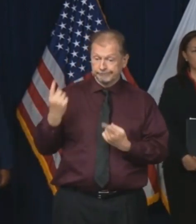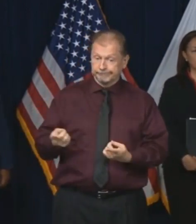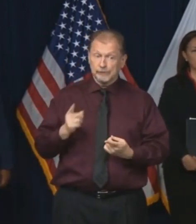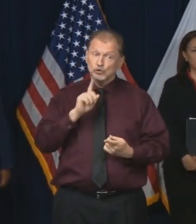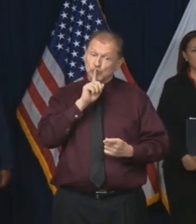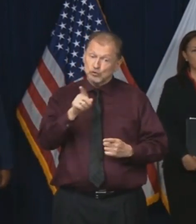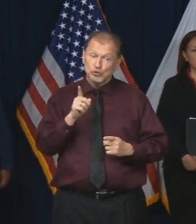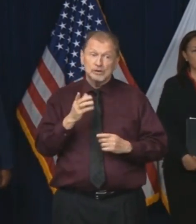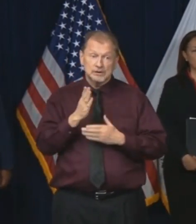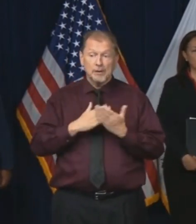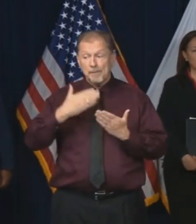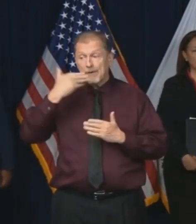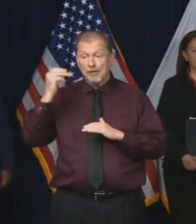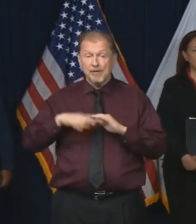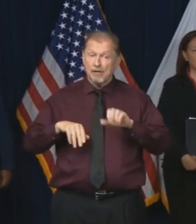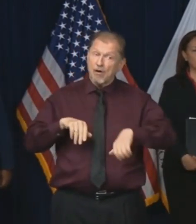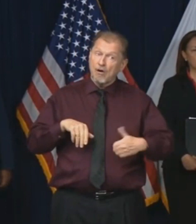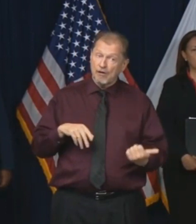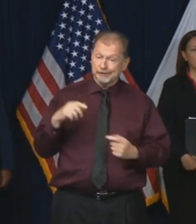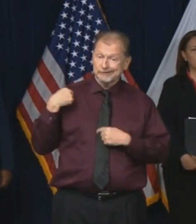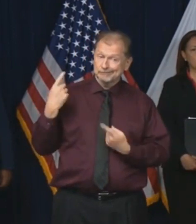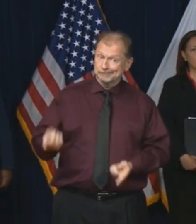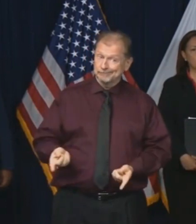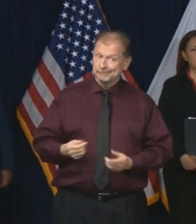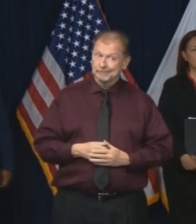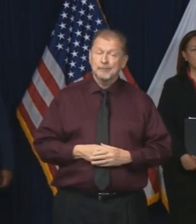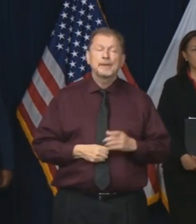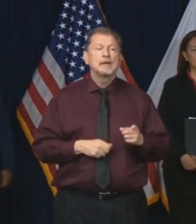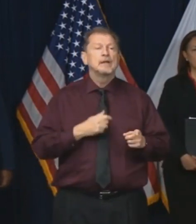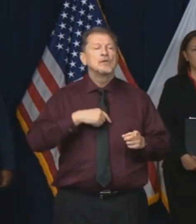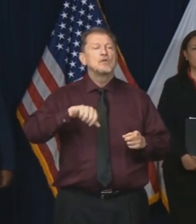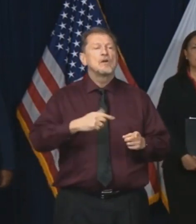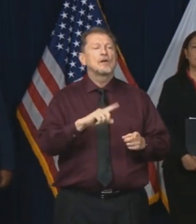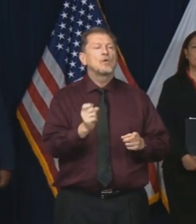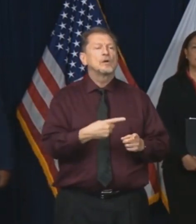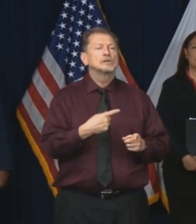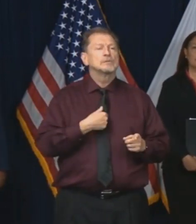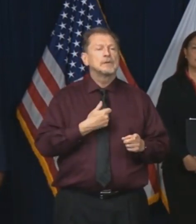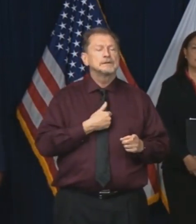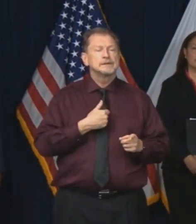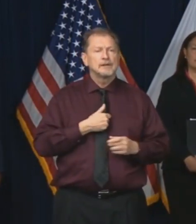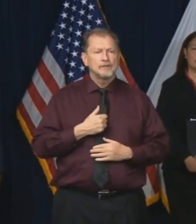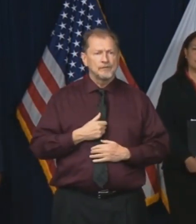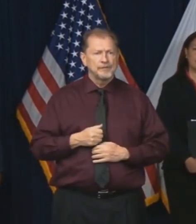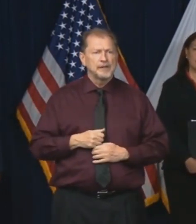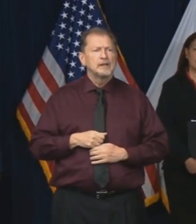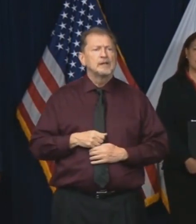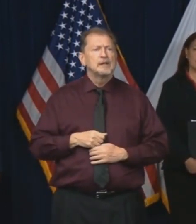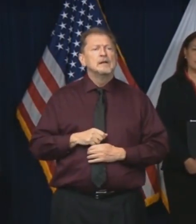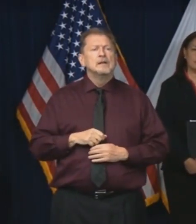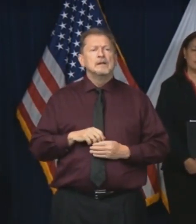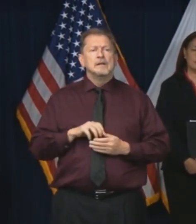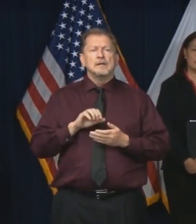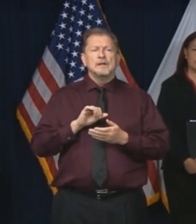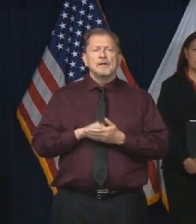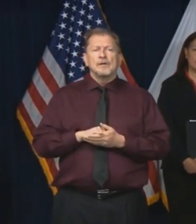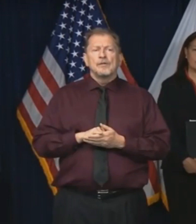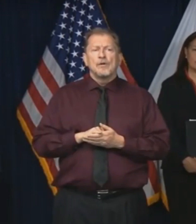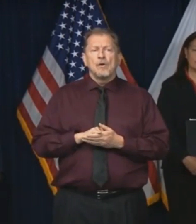is. Dr. While you're at the podium, I have a question for you myself. The tests that are